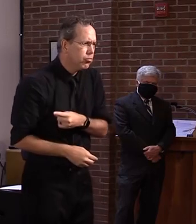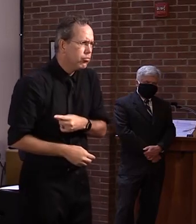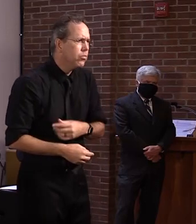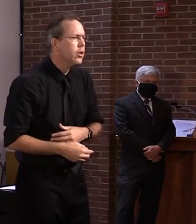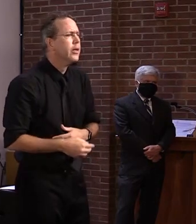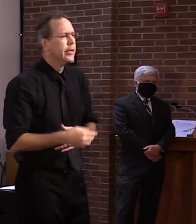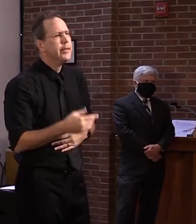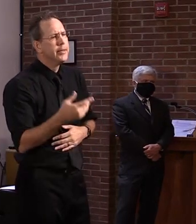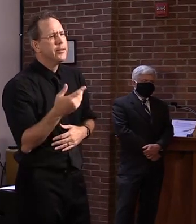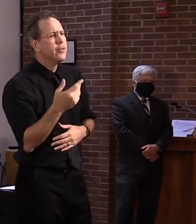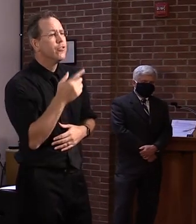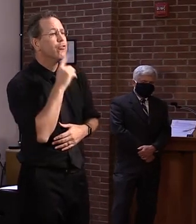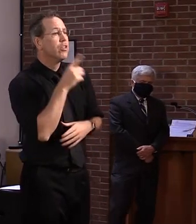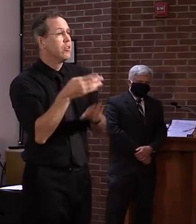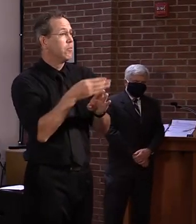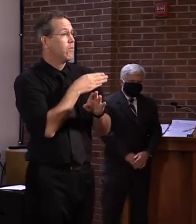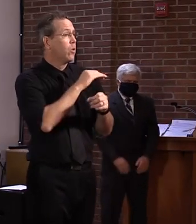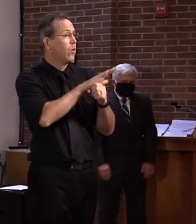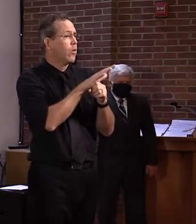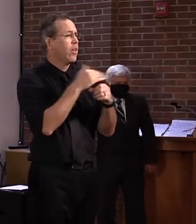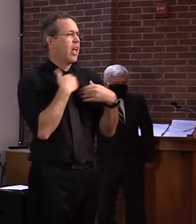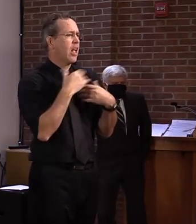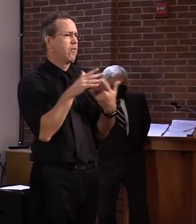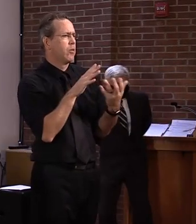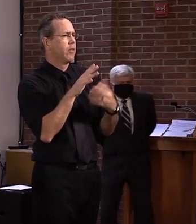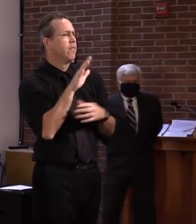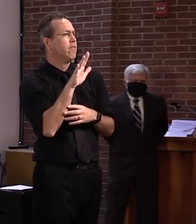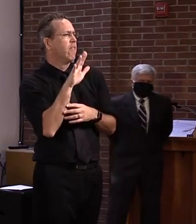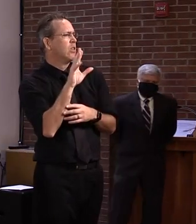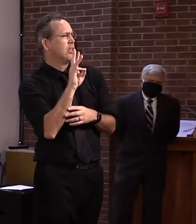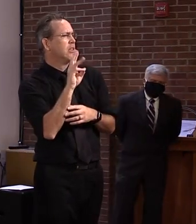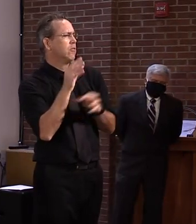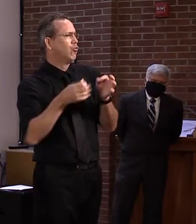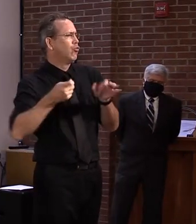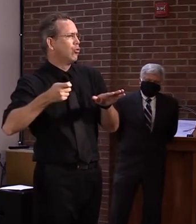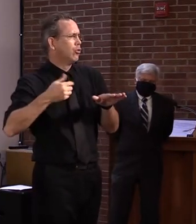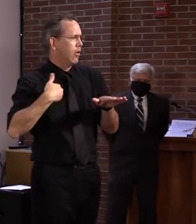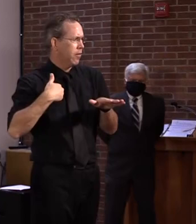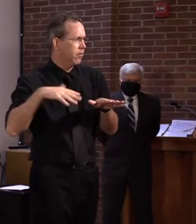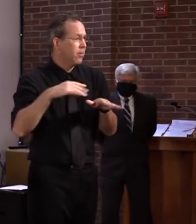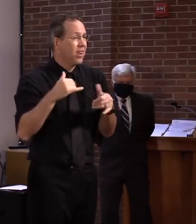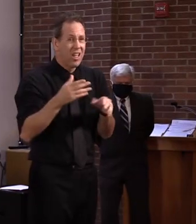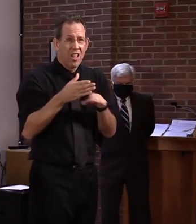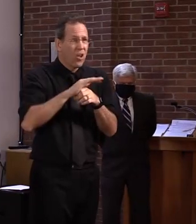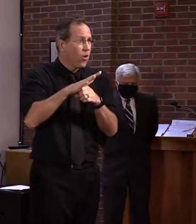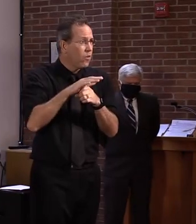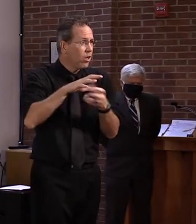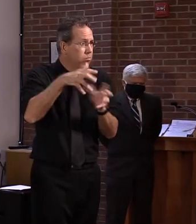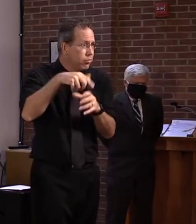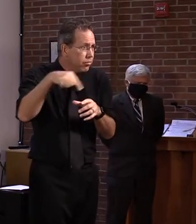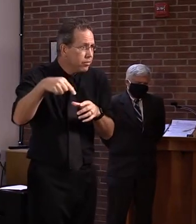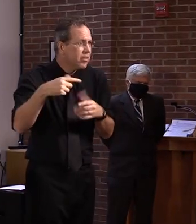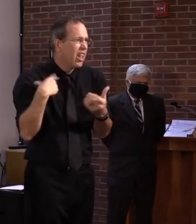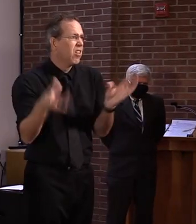15 now. They are, you know, these are individuals that have been trained in making